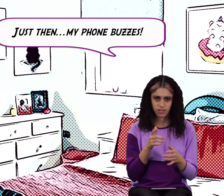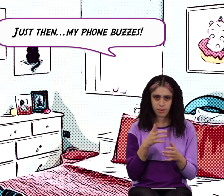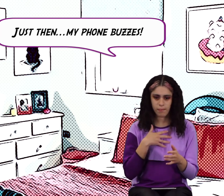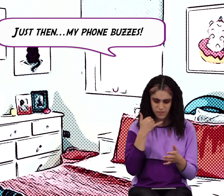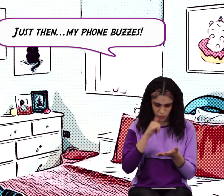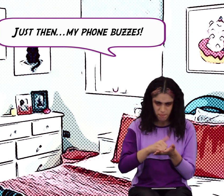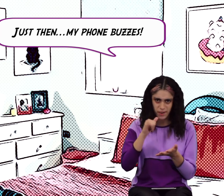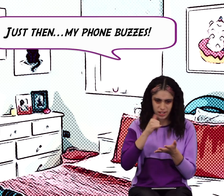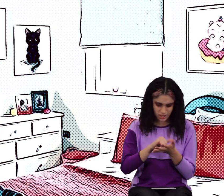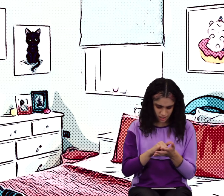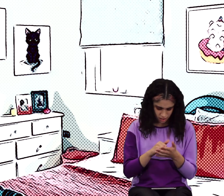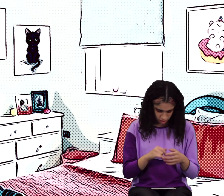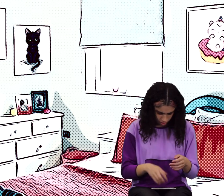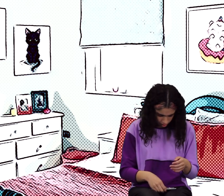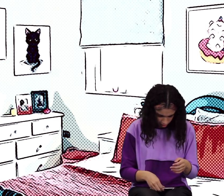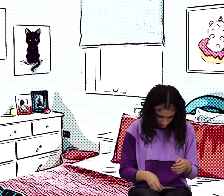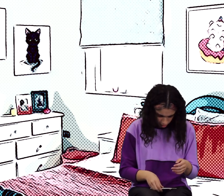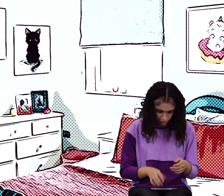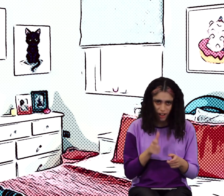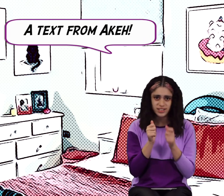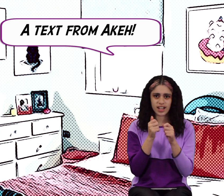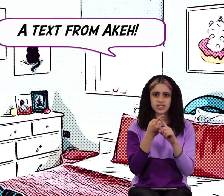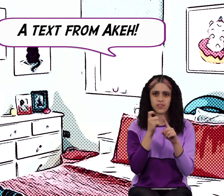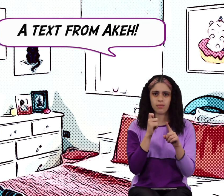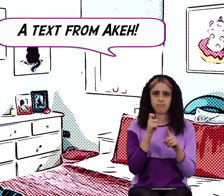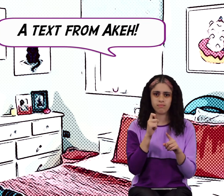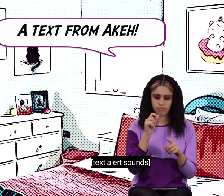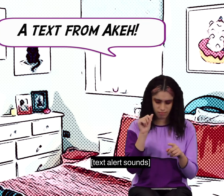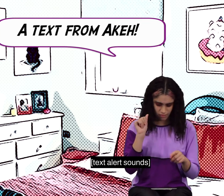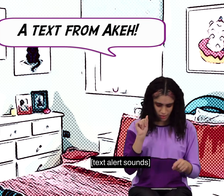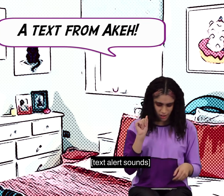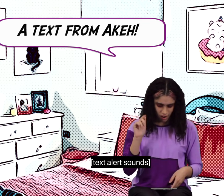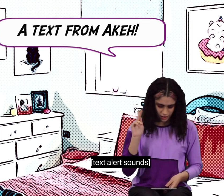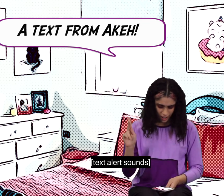my phone was a test phone okay